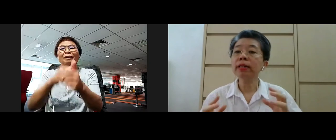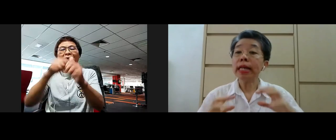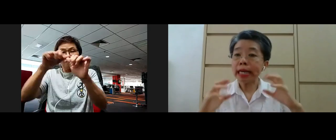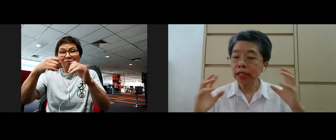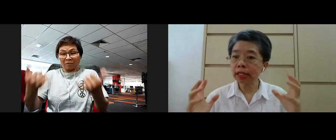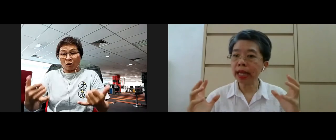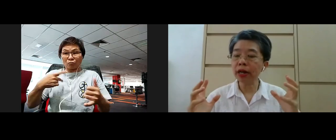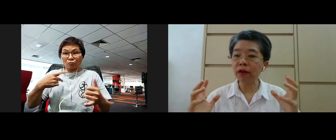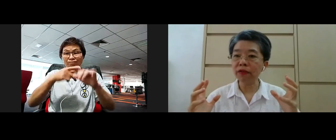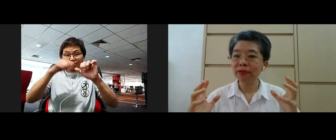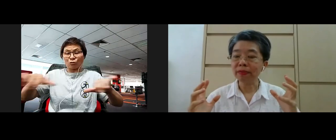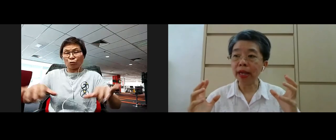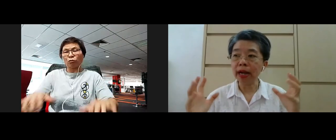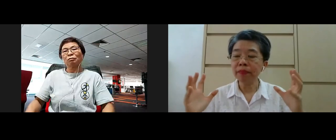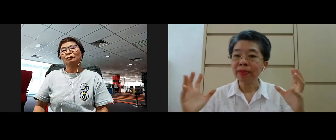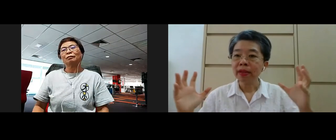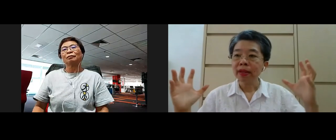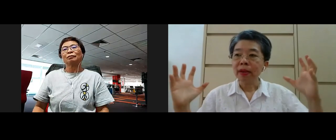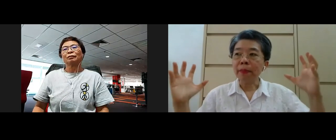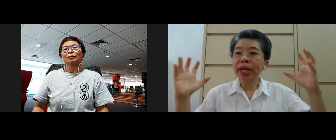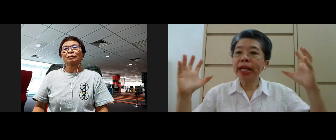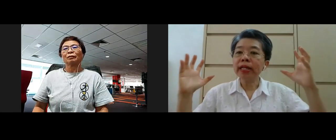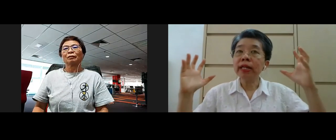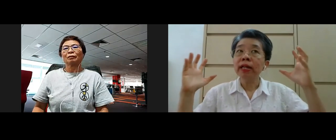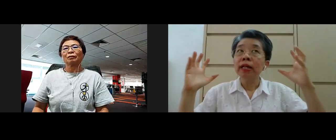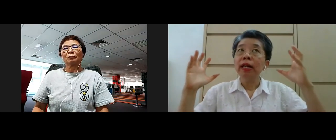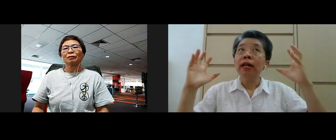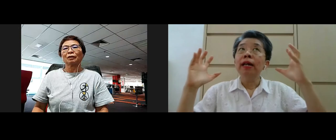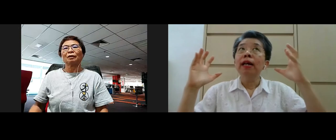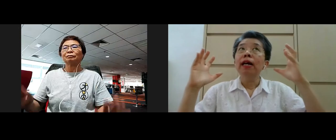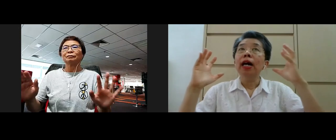yeah instead of yeah being